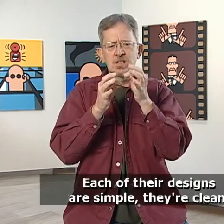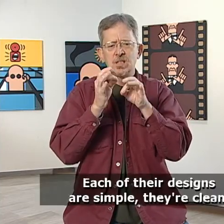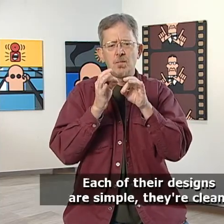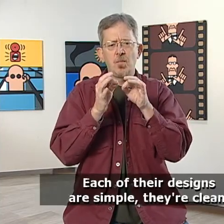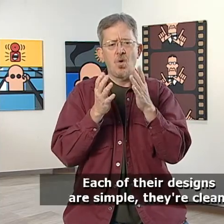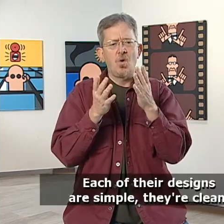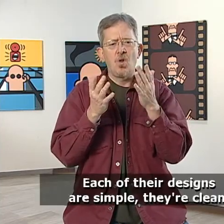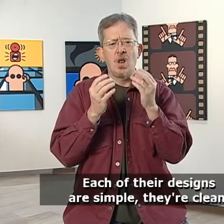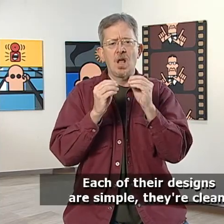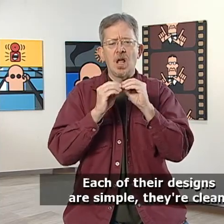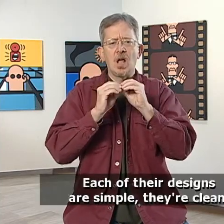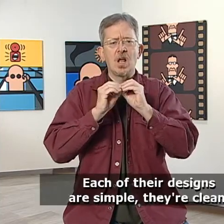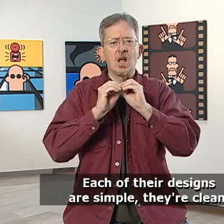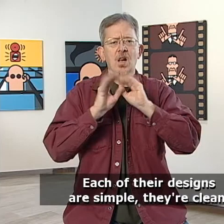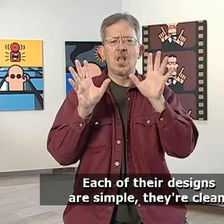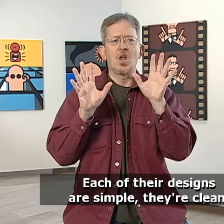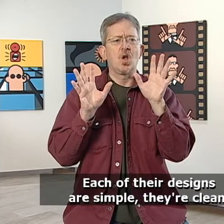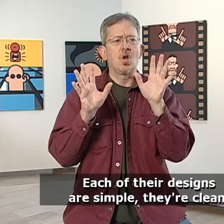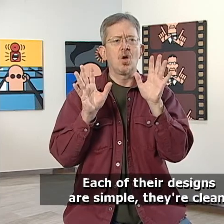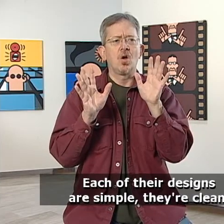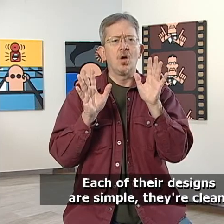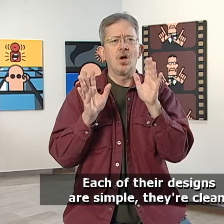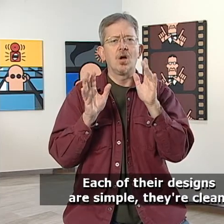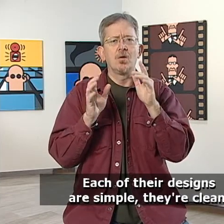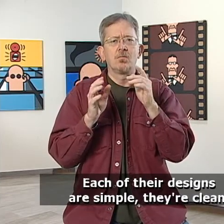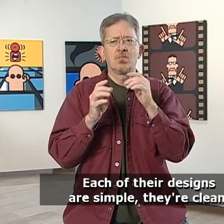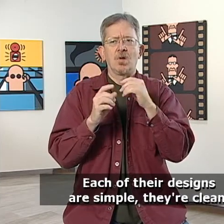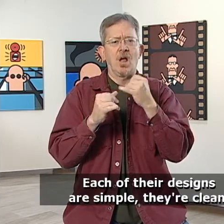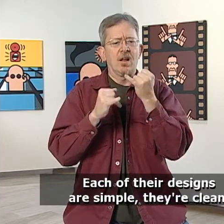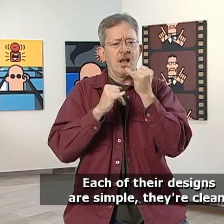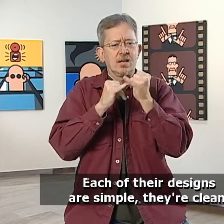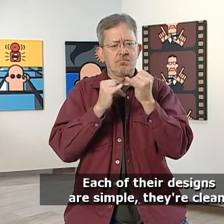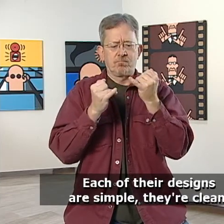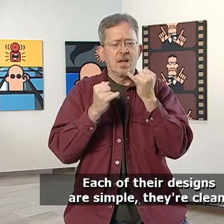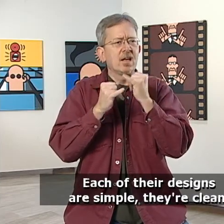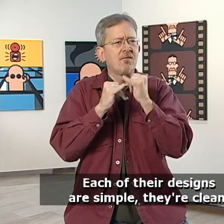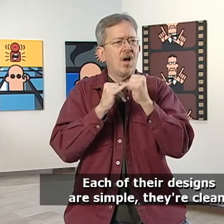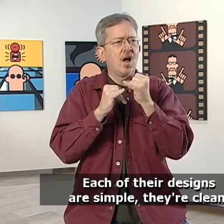Each of their designs are simple, they're clean.